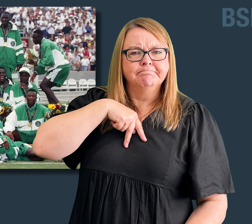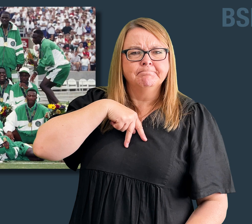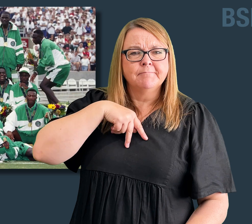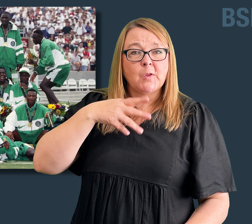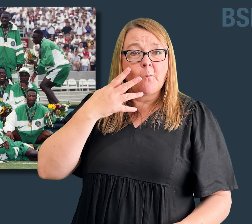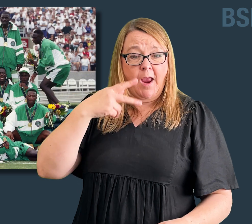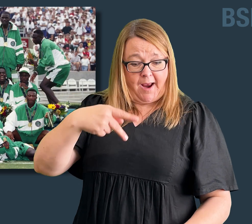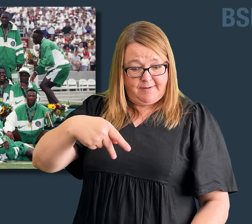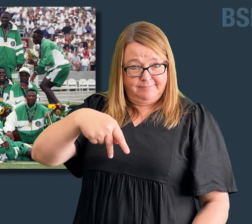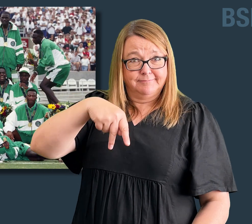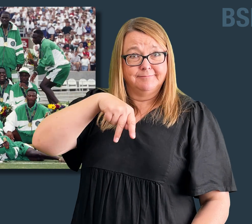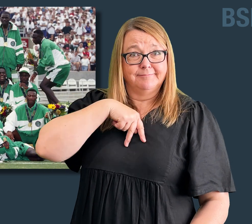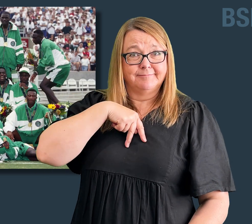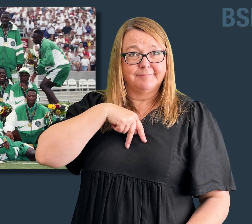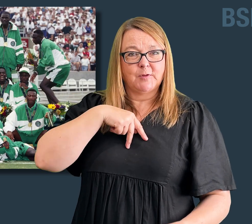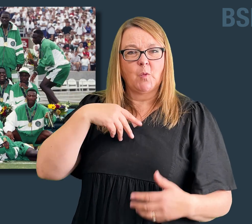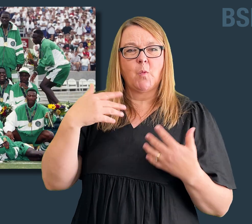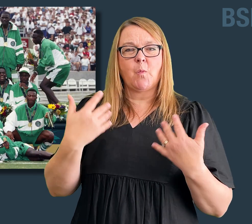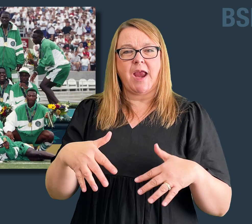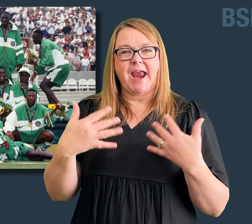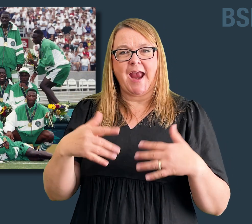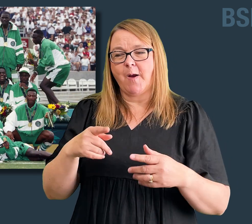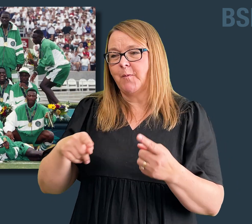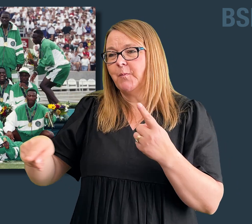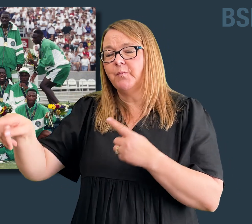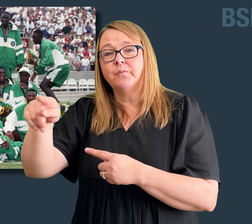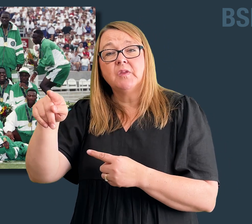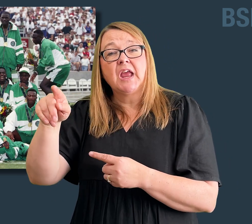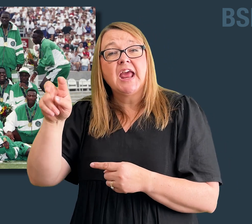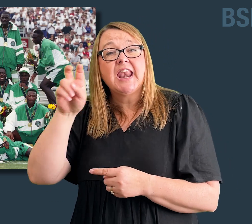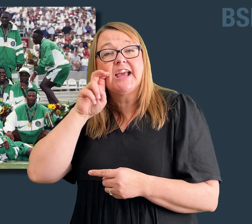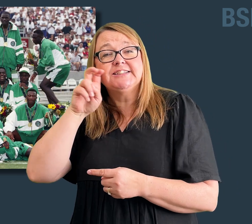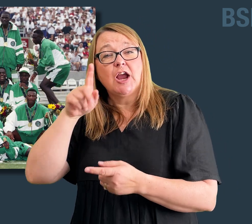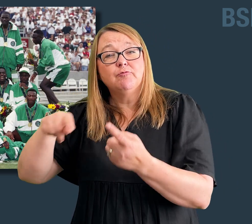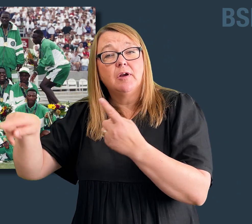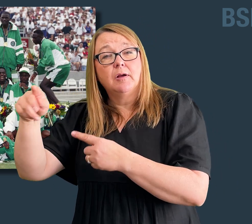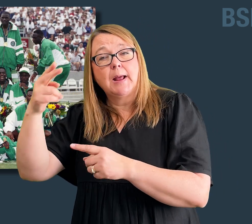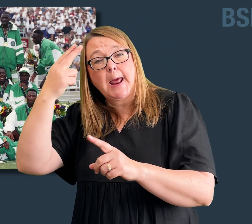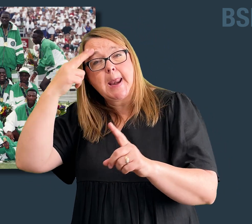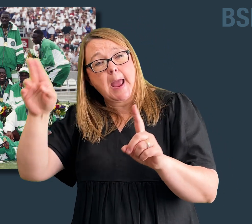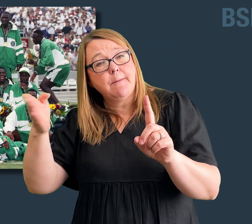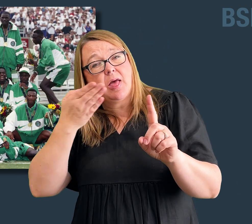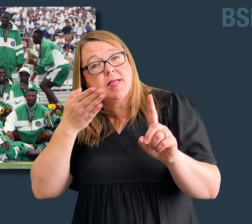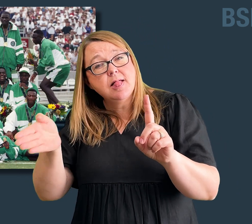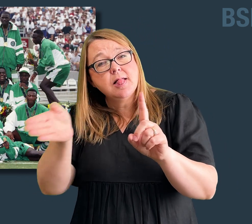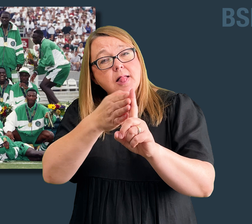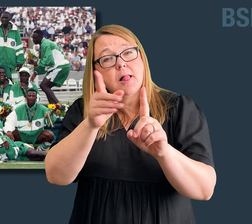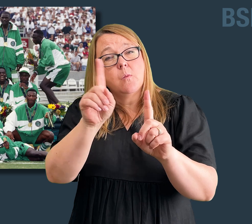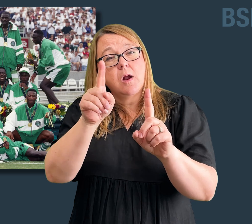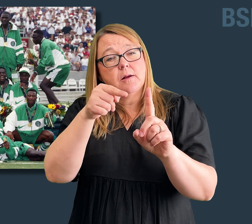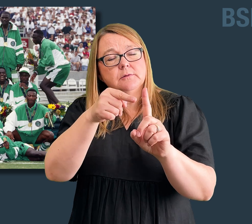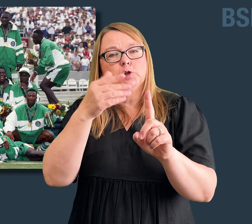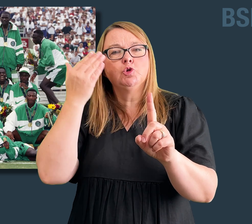focus won them gold, medals. And Nigerians christened them the dream team.